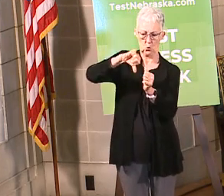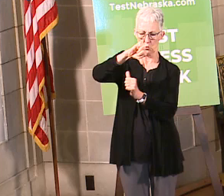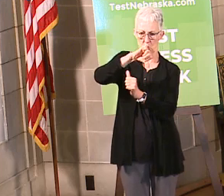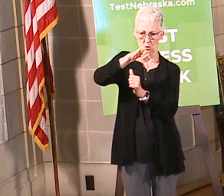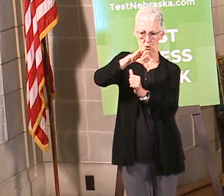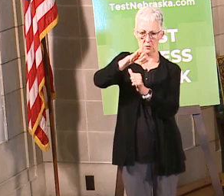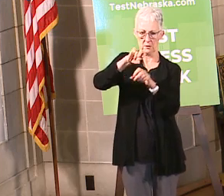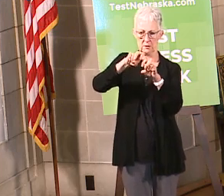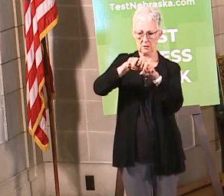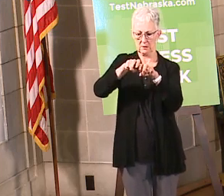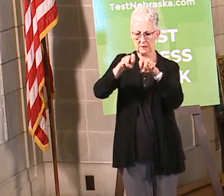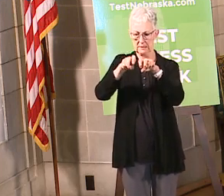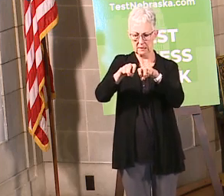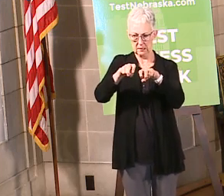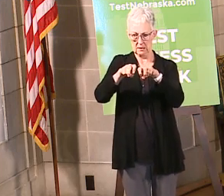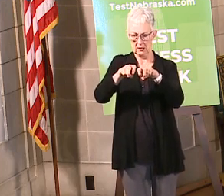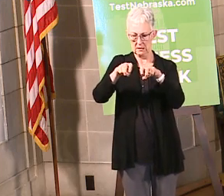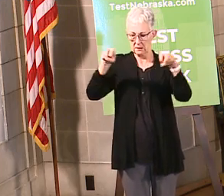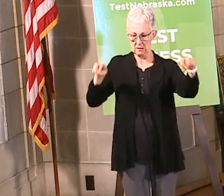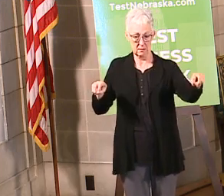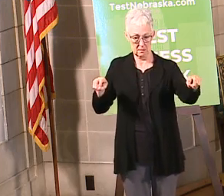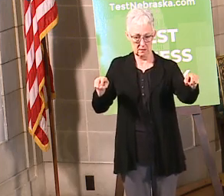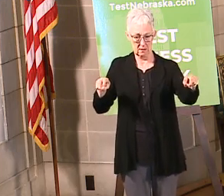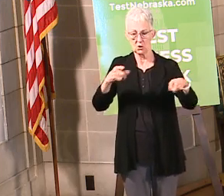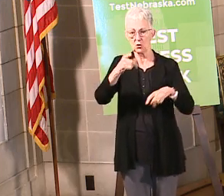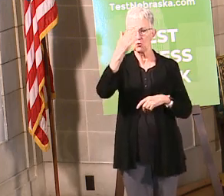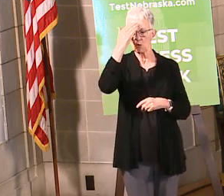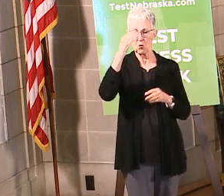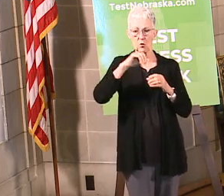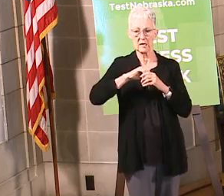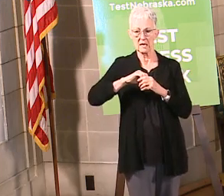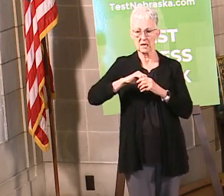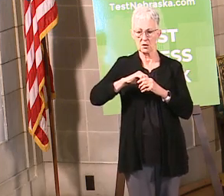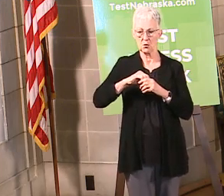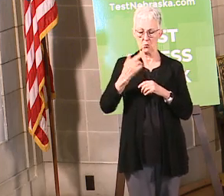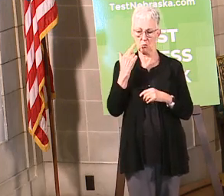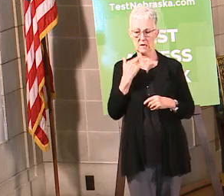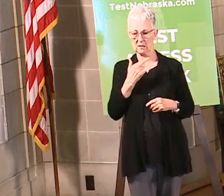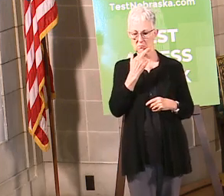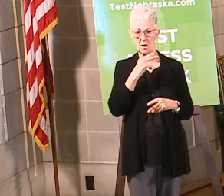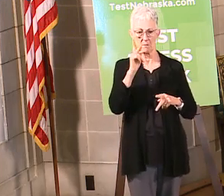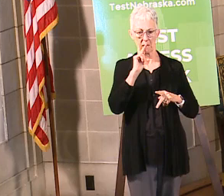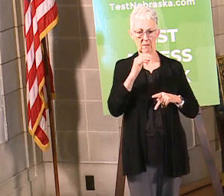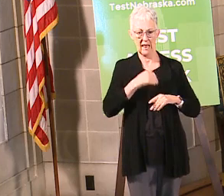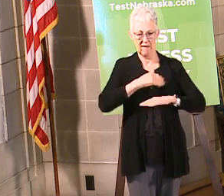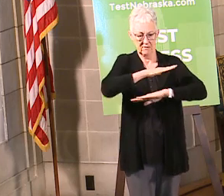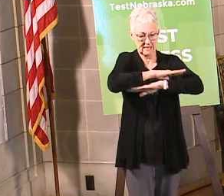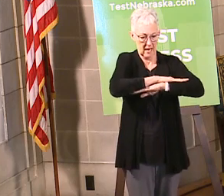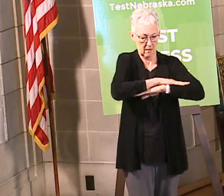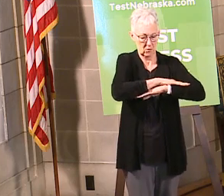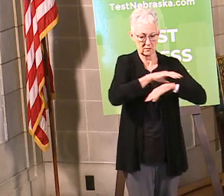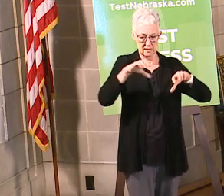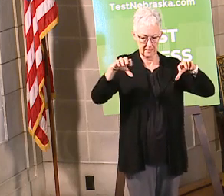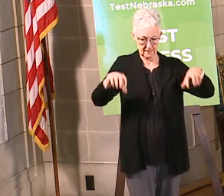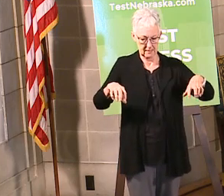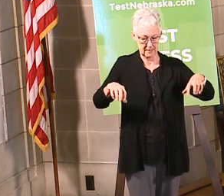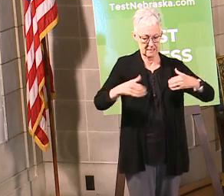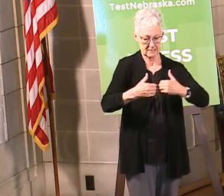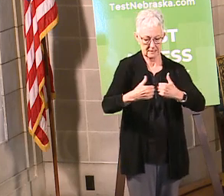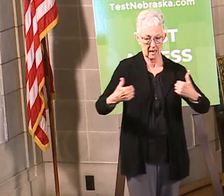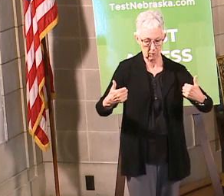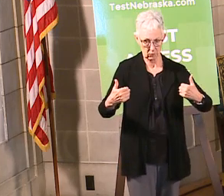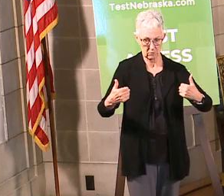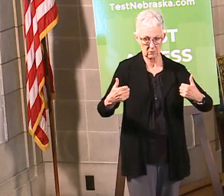restaurant, everybody, even in a crowded restaurant, people are typically sitting down at tables where there's some separation and of course what we've done with the DHM is we've made that